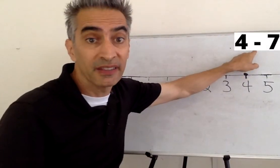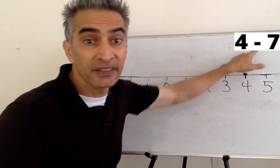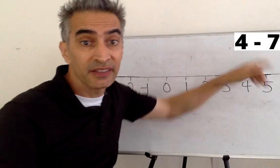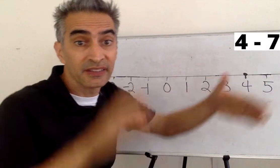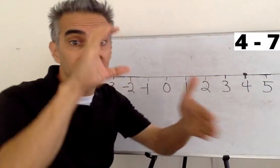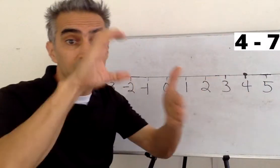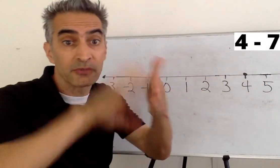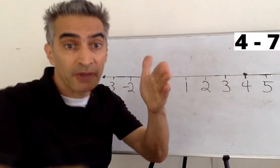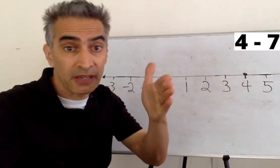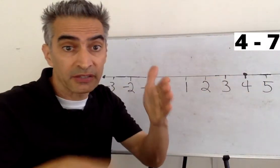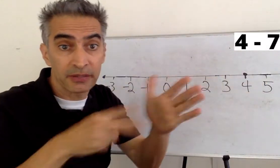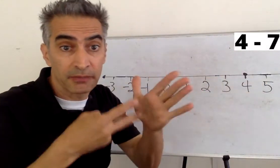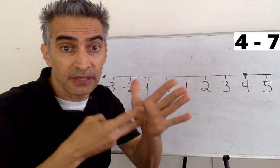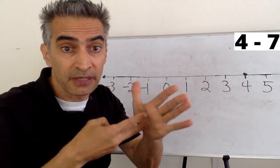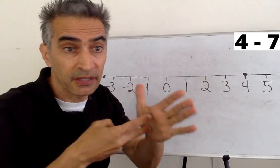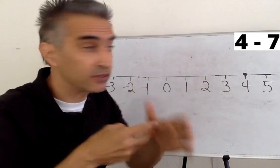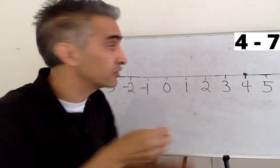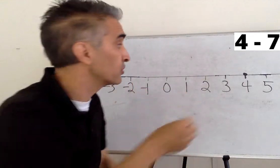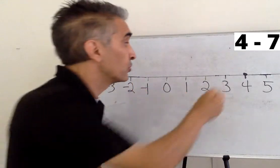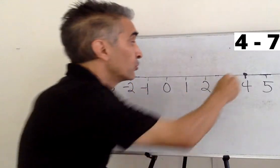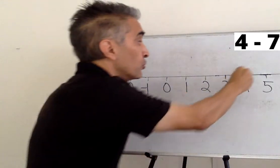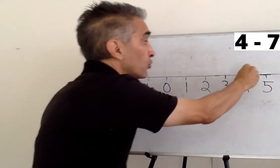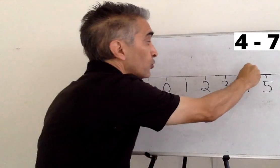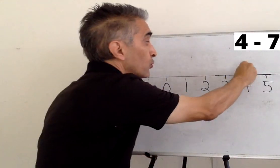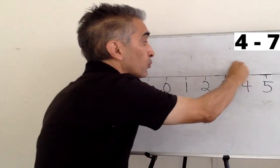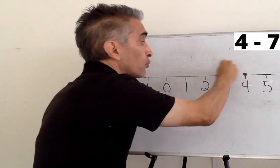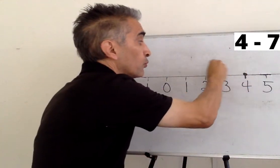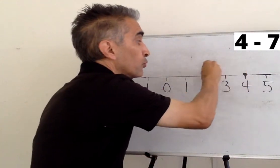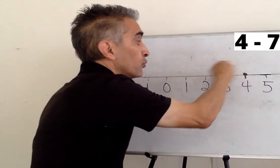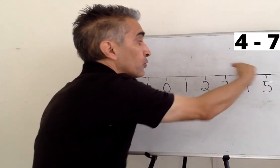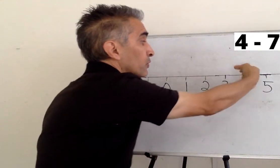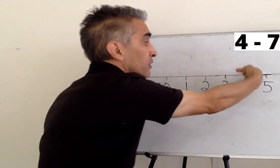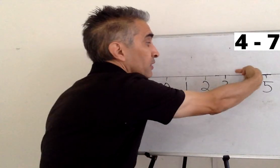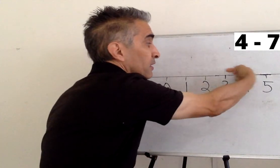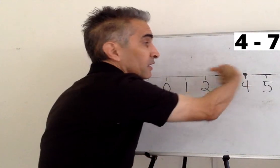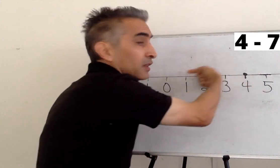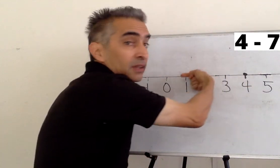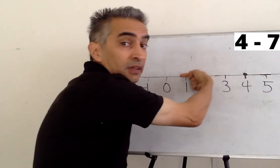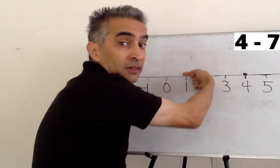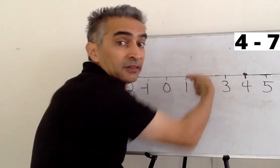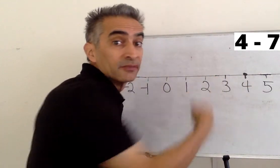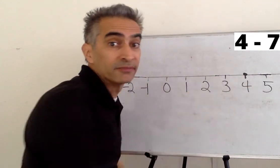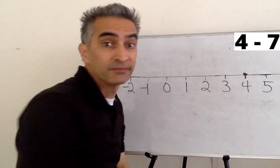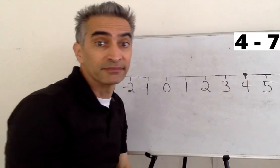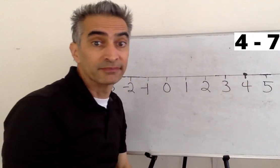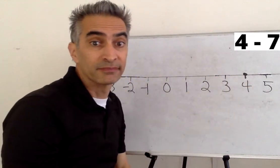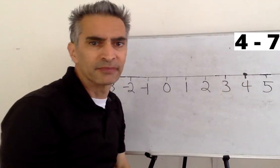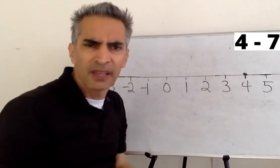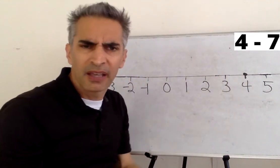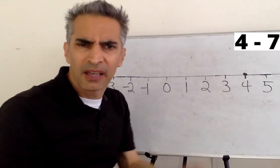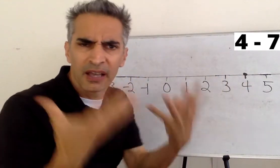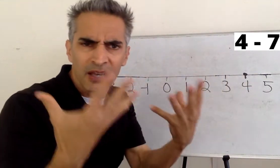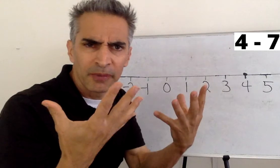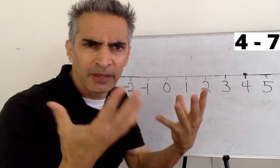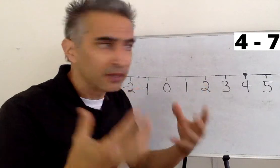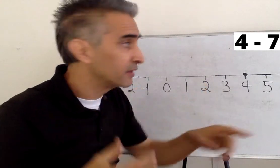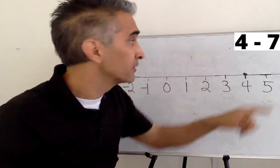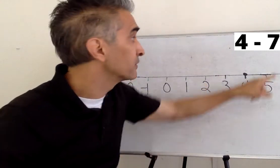This subtraction sign means move to the left. How many